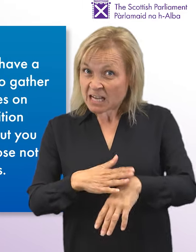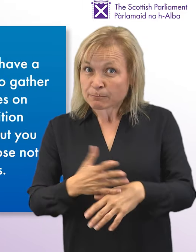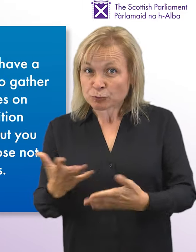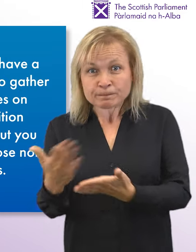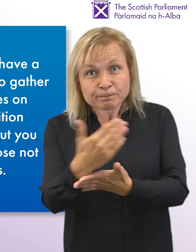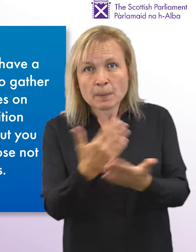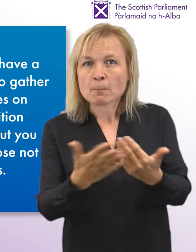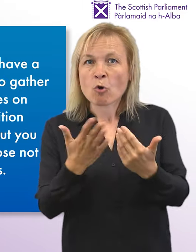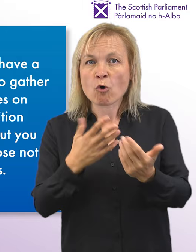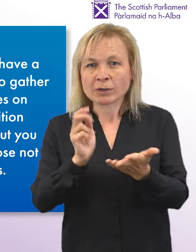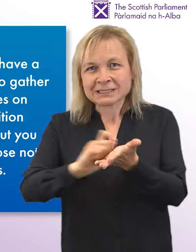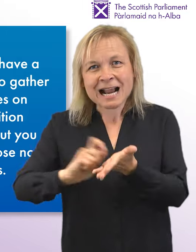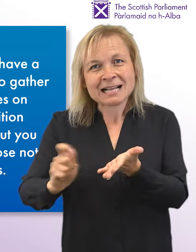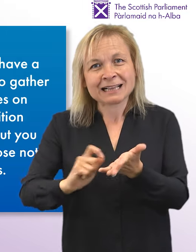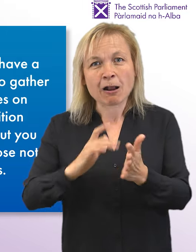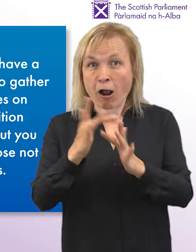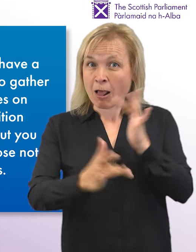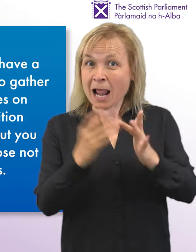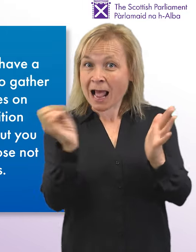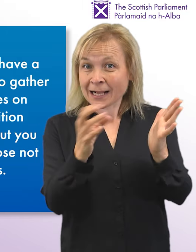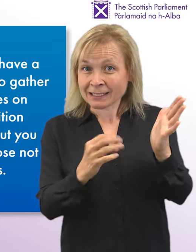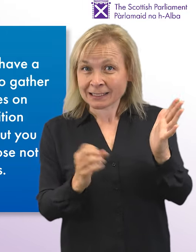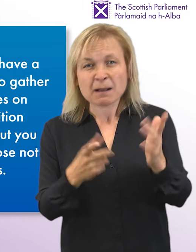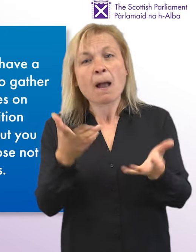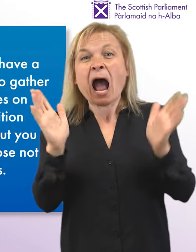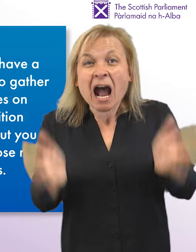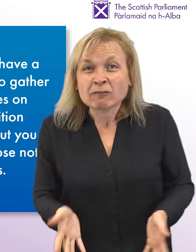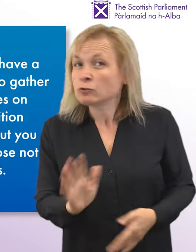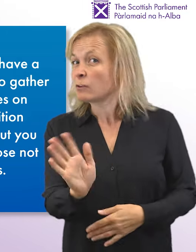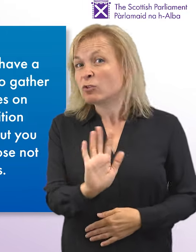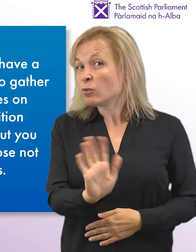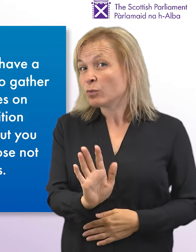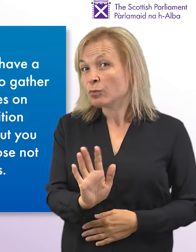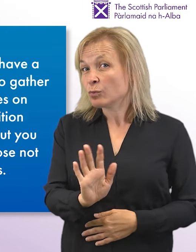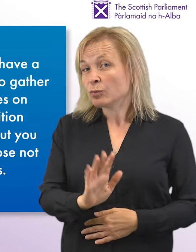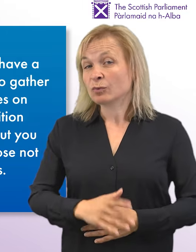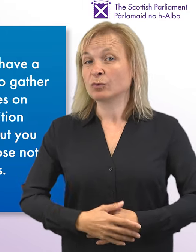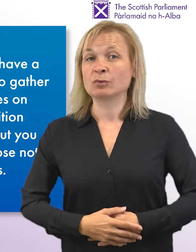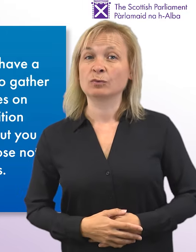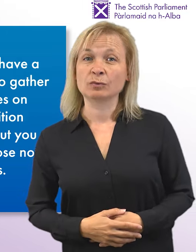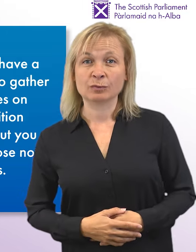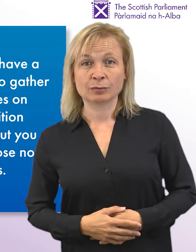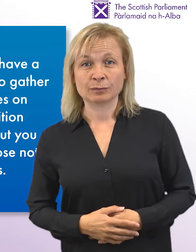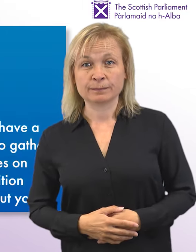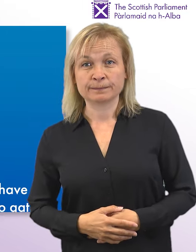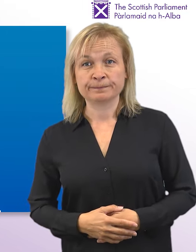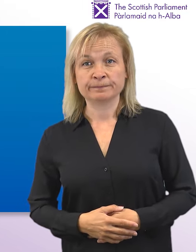You will have a chance to gather signatures on your petition online, but you can choose not to do this.